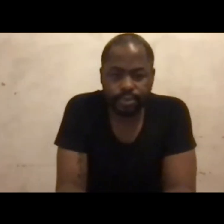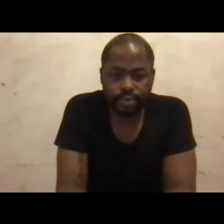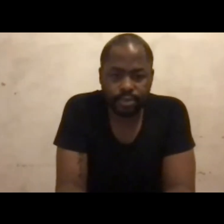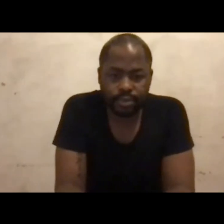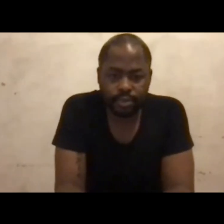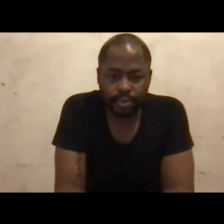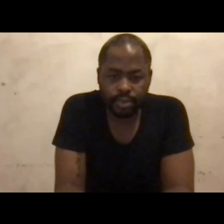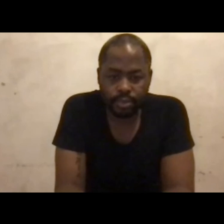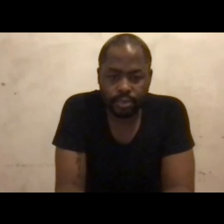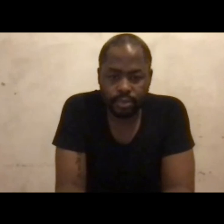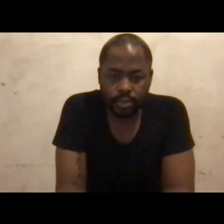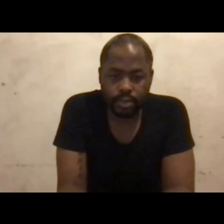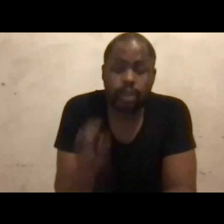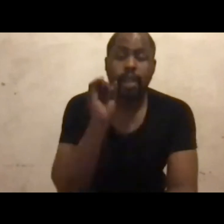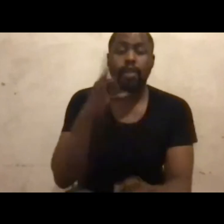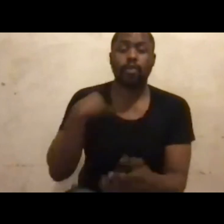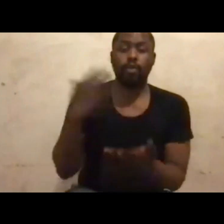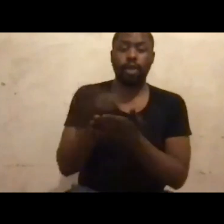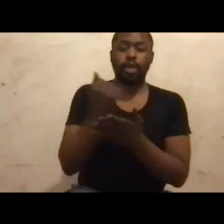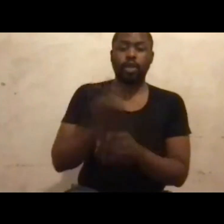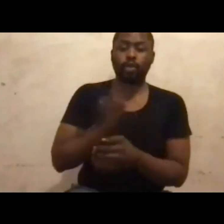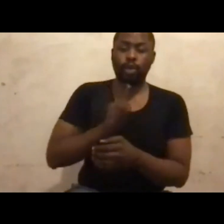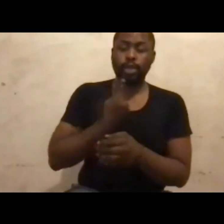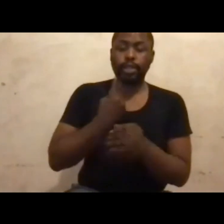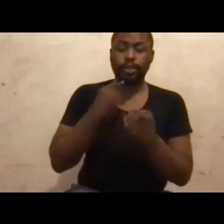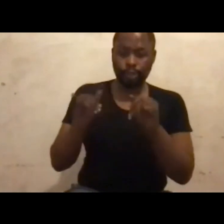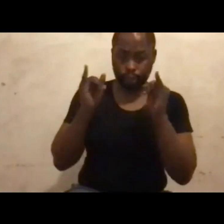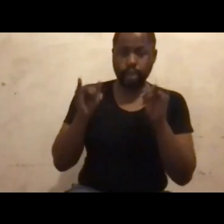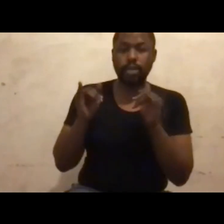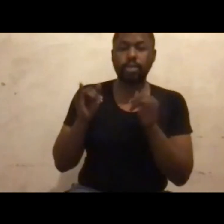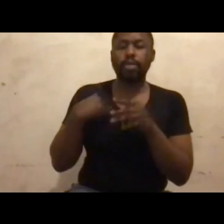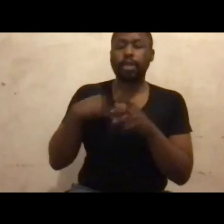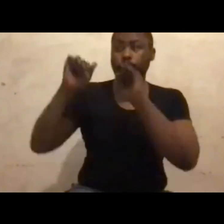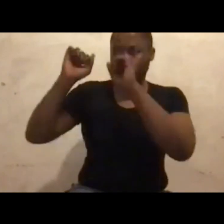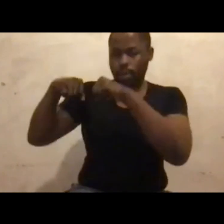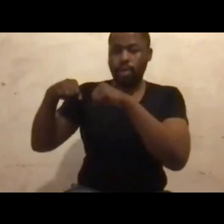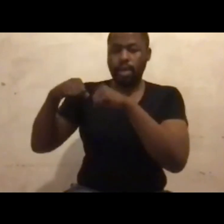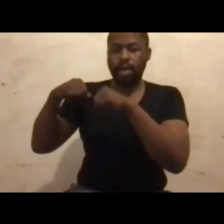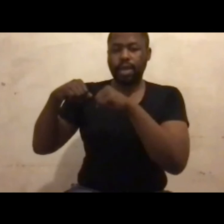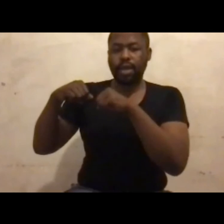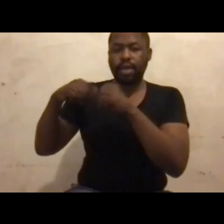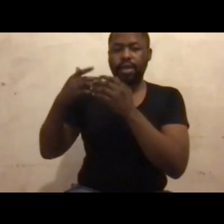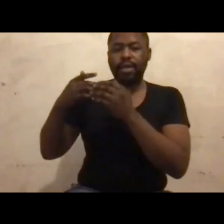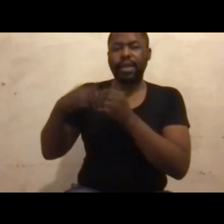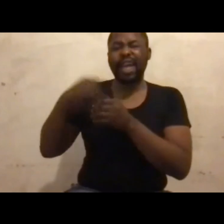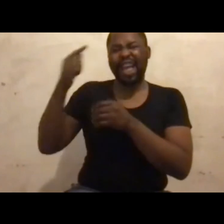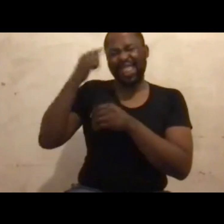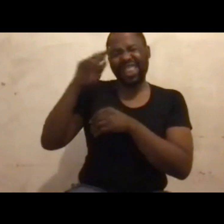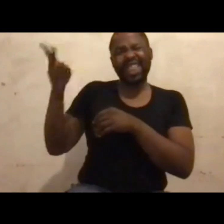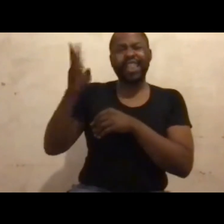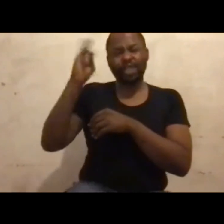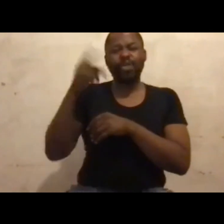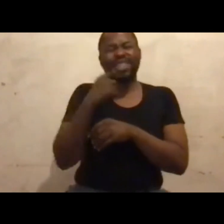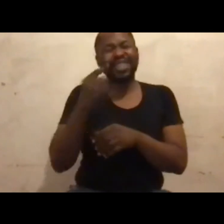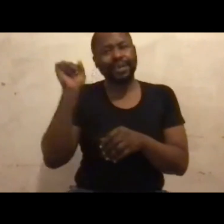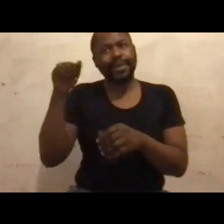really to take ourselves seriously, let's agree on this. And I know others are going to think, there he goes again. And trust me,